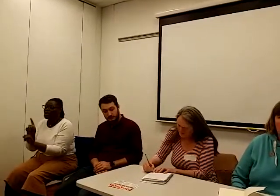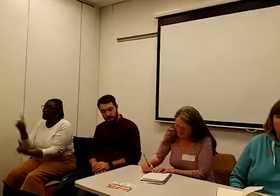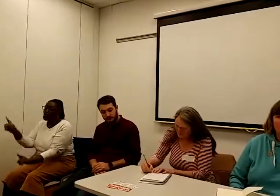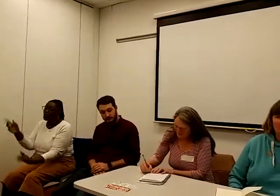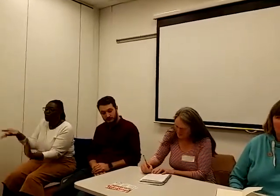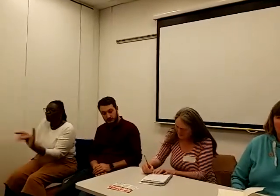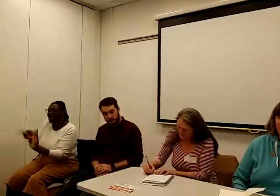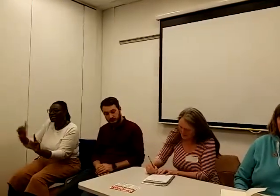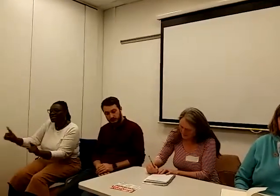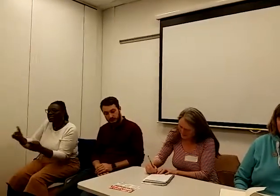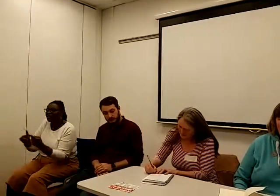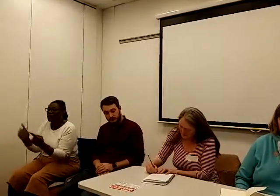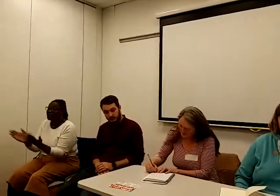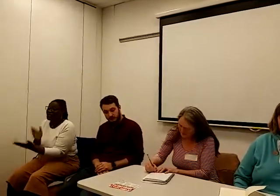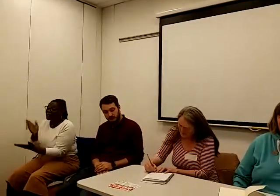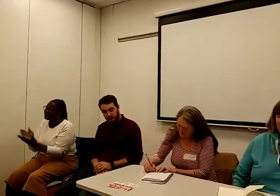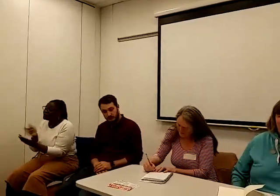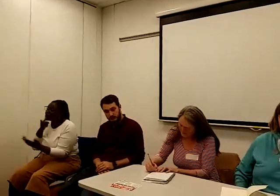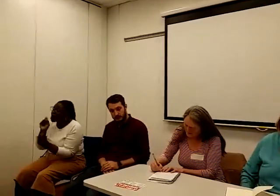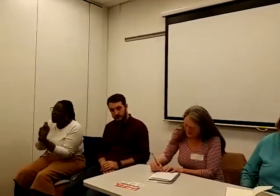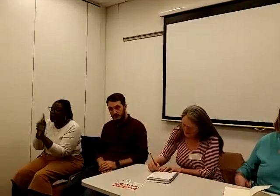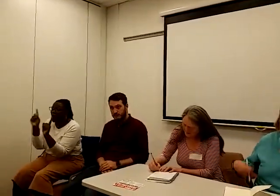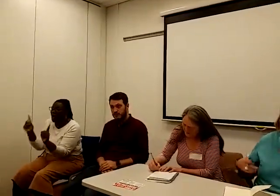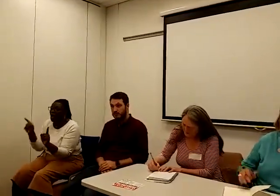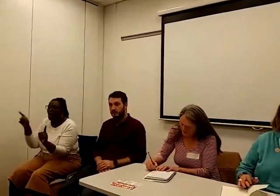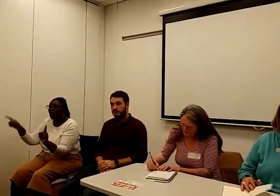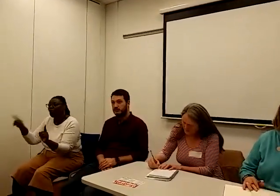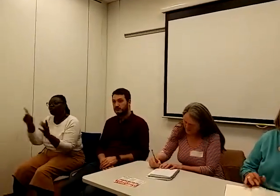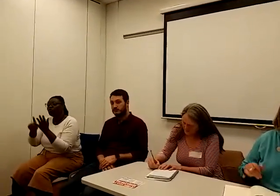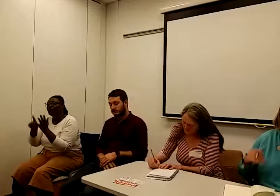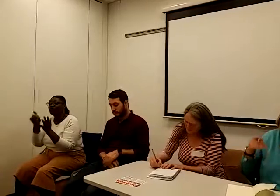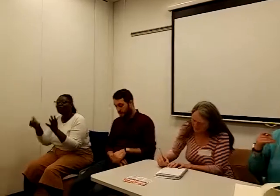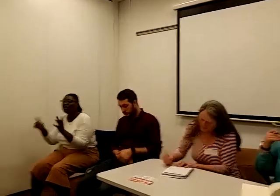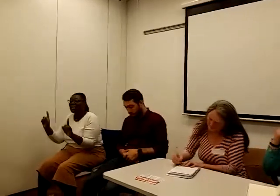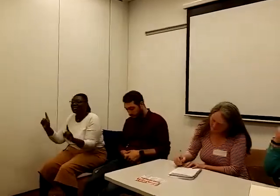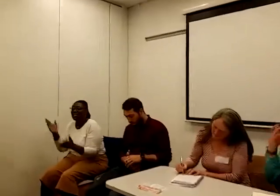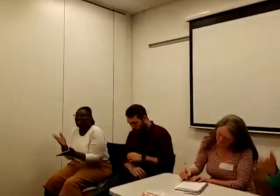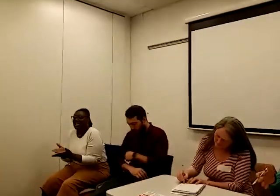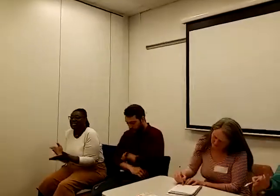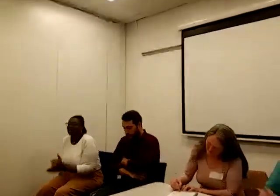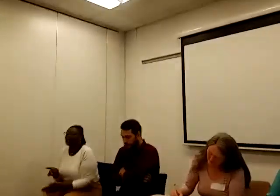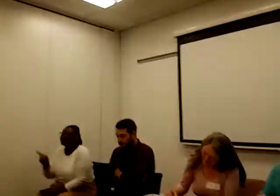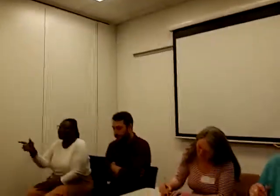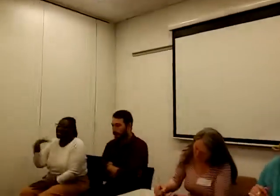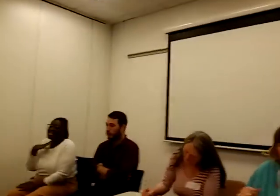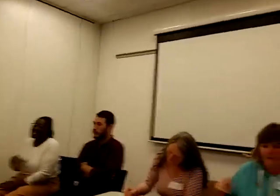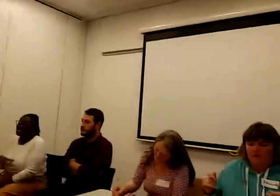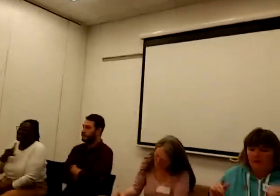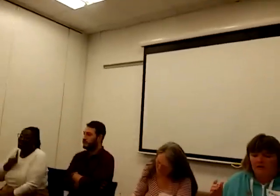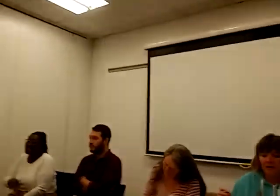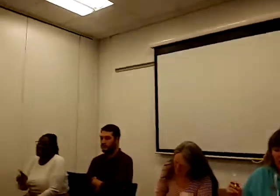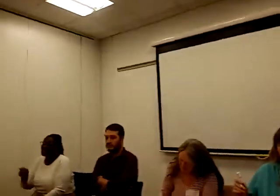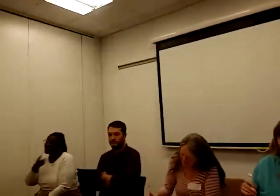are, and make people aware of what universal credit is. It needs to be said to people online,